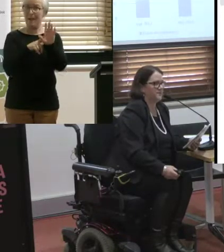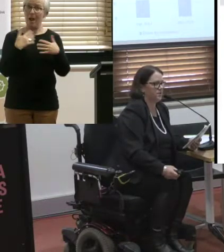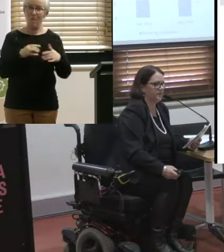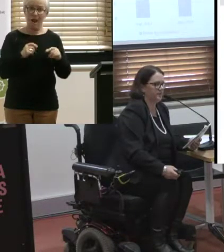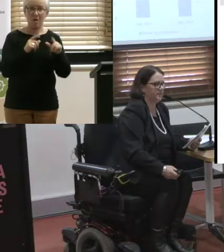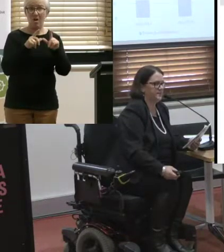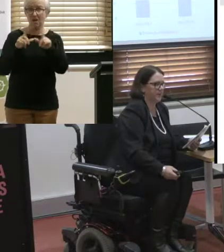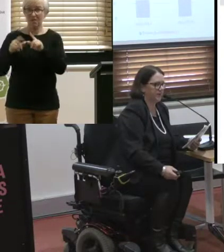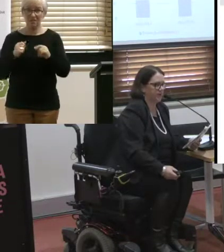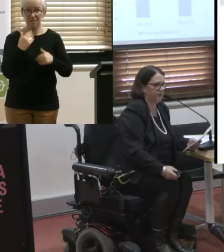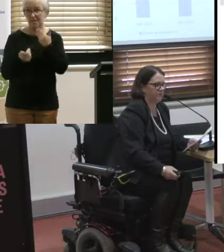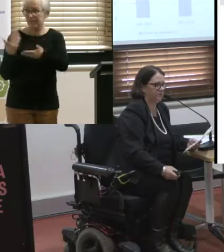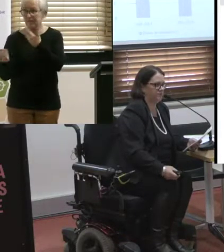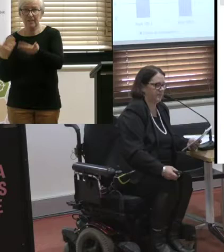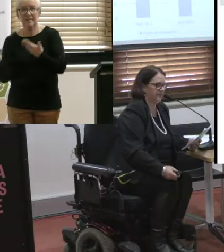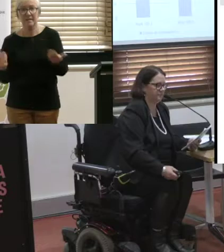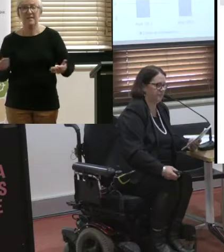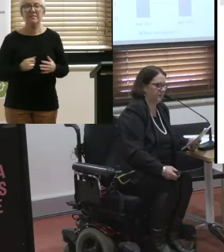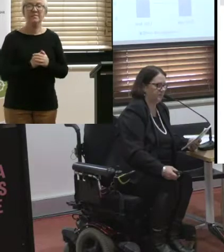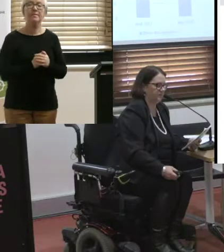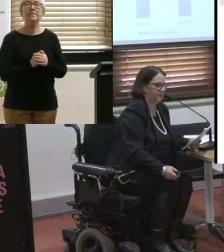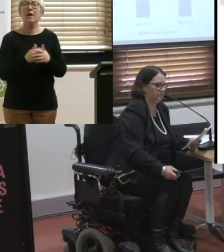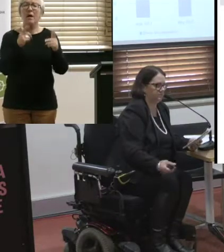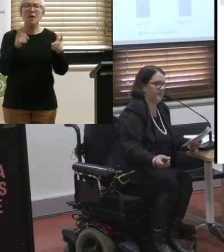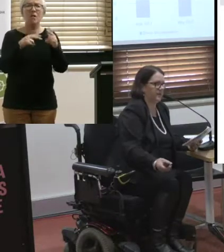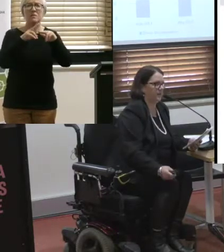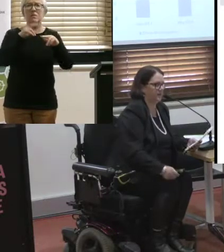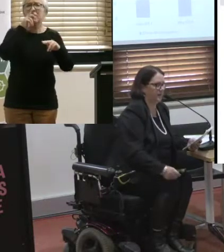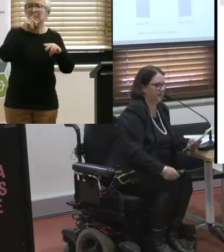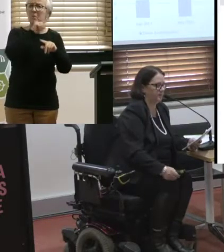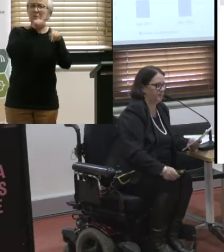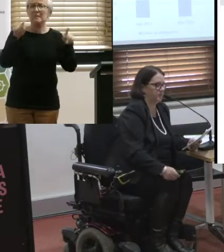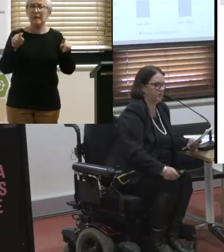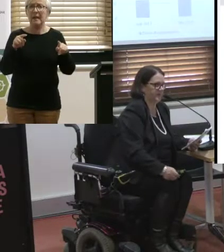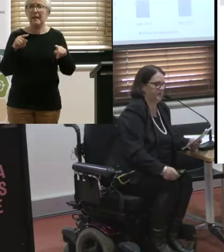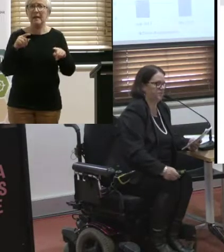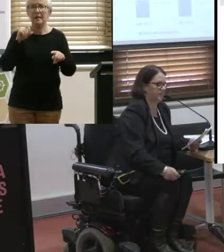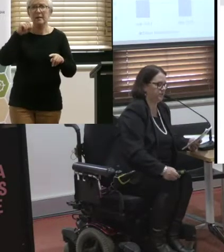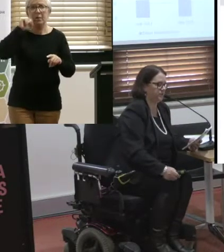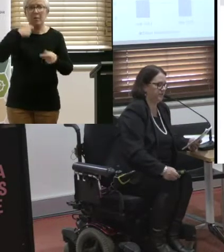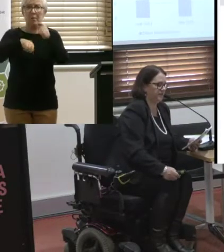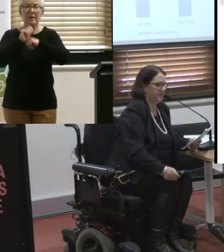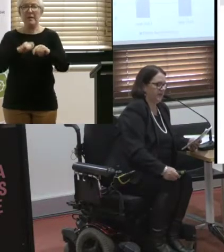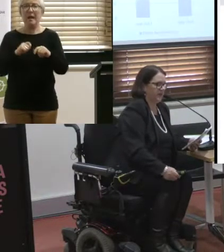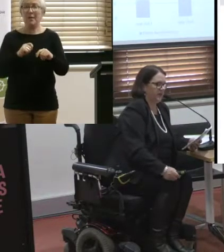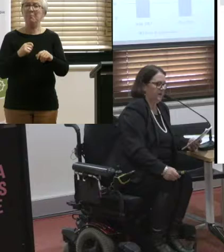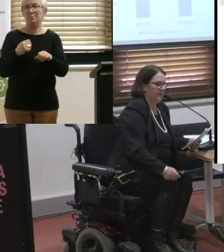licences, a lot of people saying they're going to be a commercial passenger vehicle.